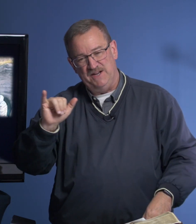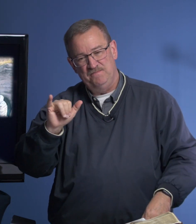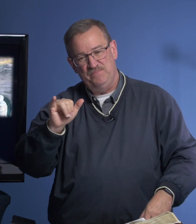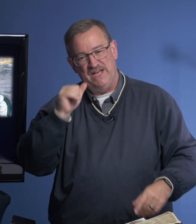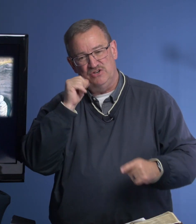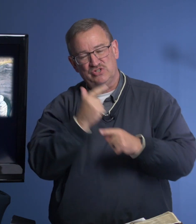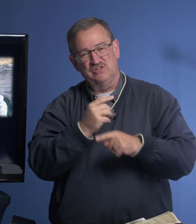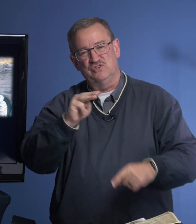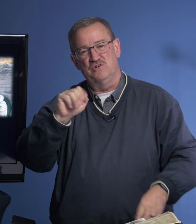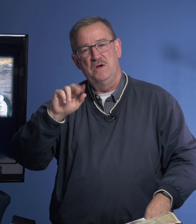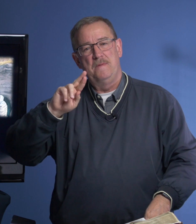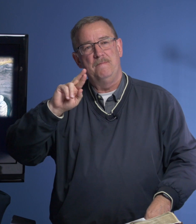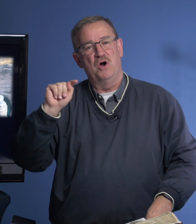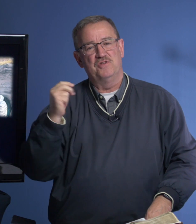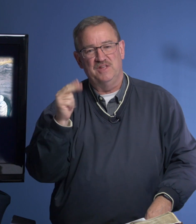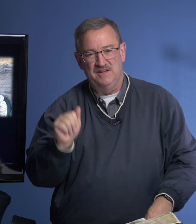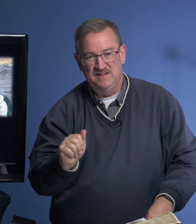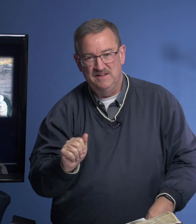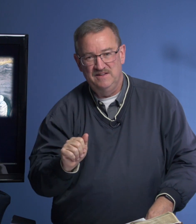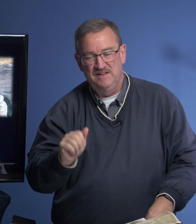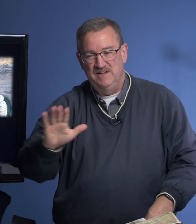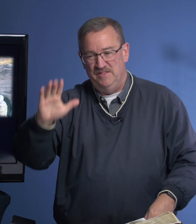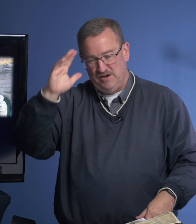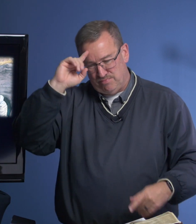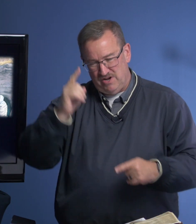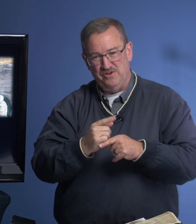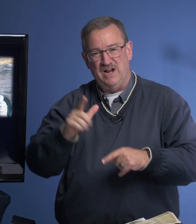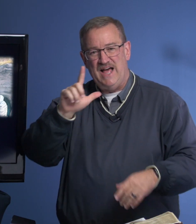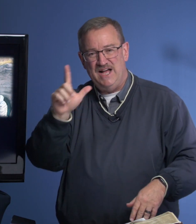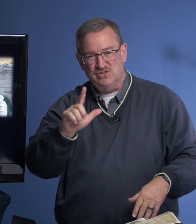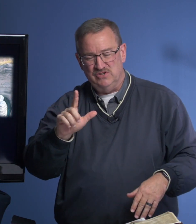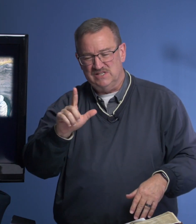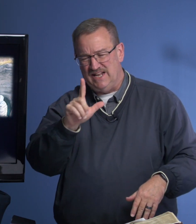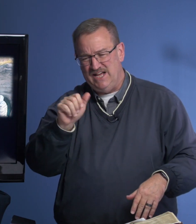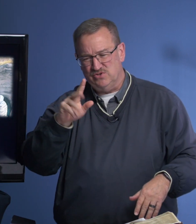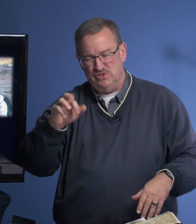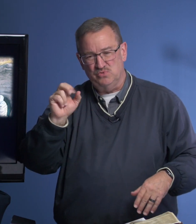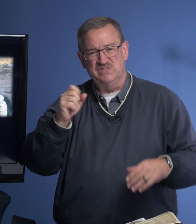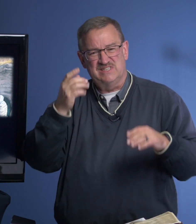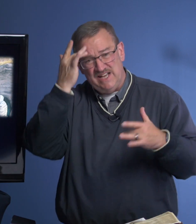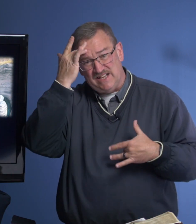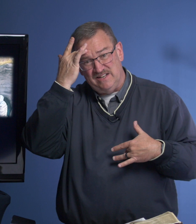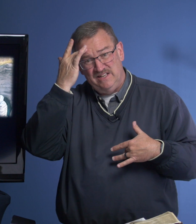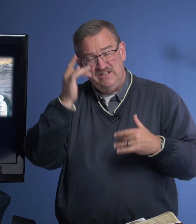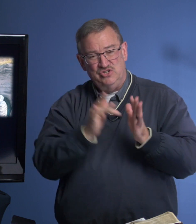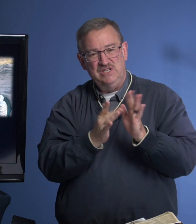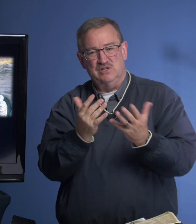and her sister Martha. Martha, their brother Lazarus, Lazarus was sick, and Jesus